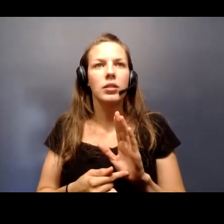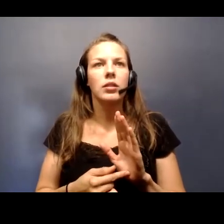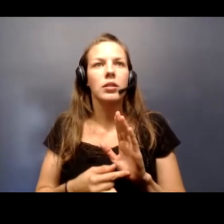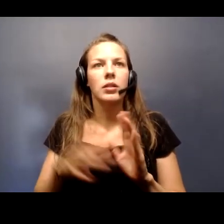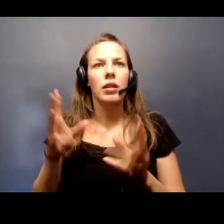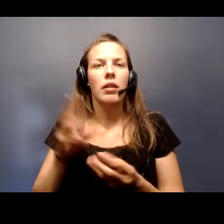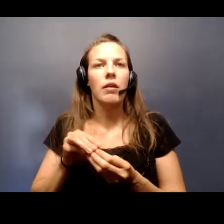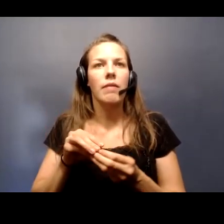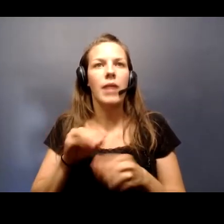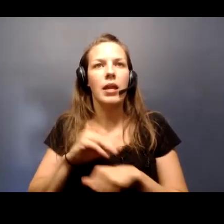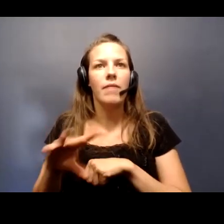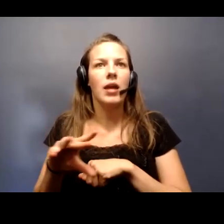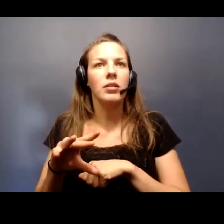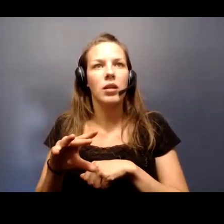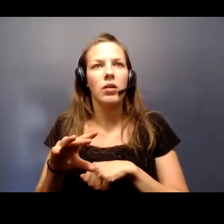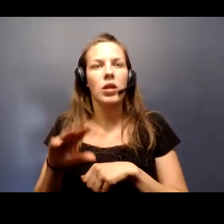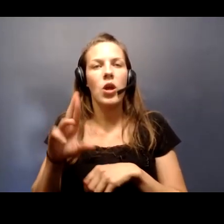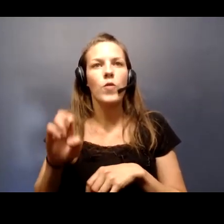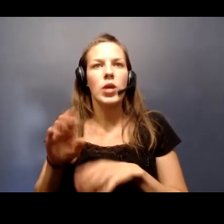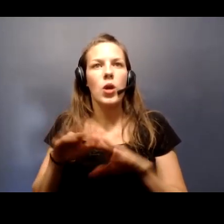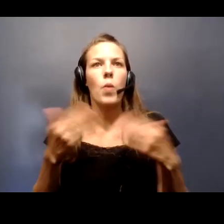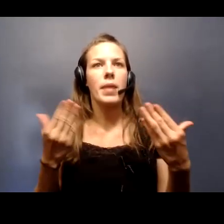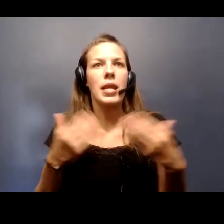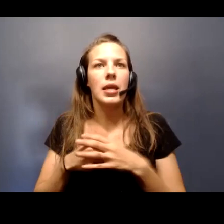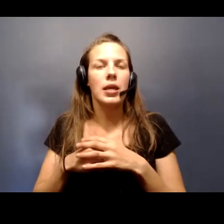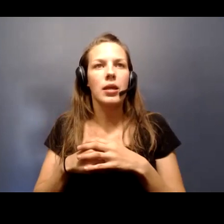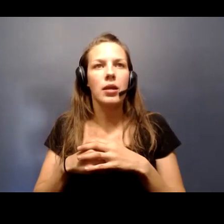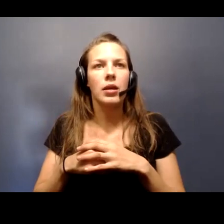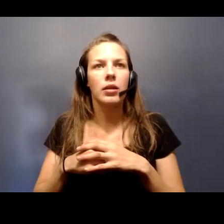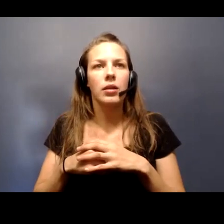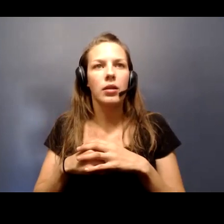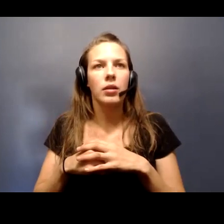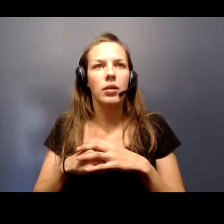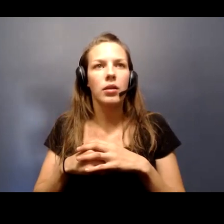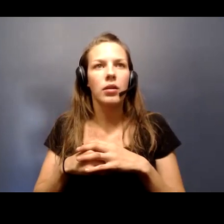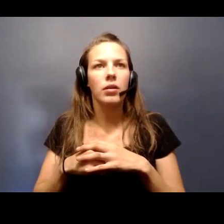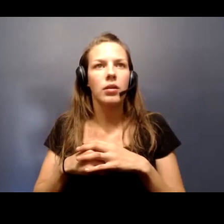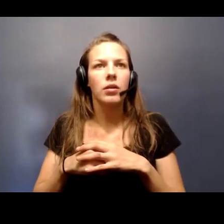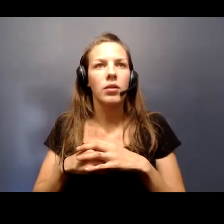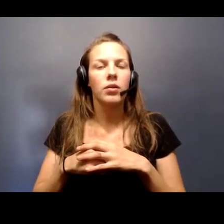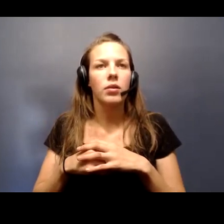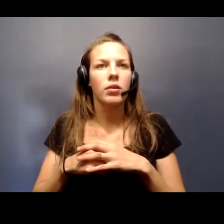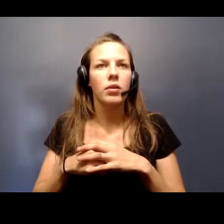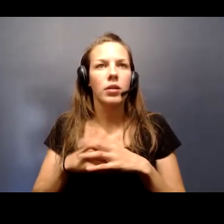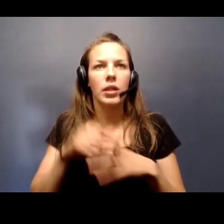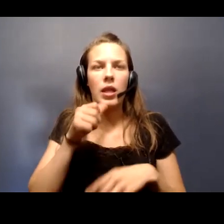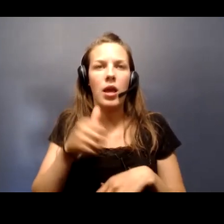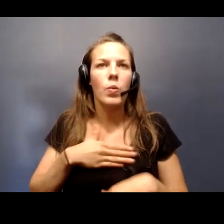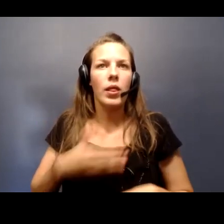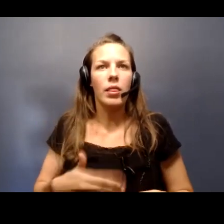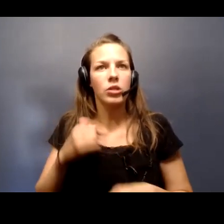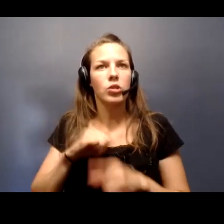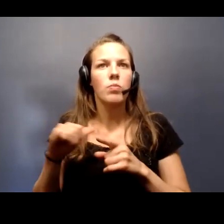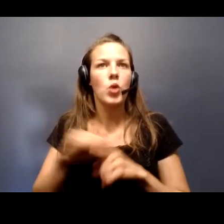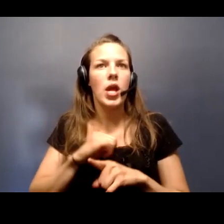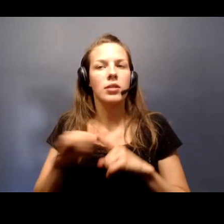effects of reopening and their unwillingness to practice